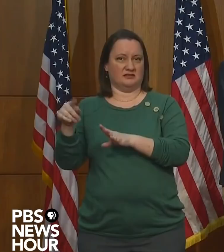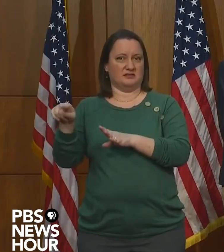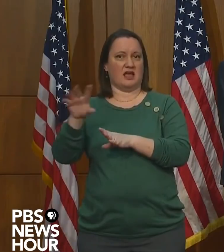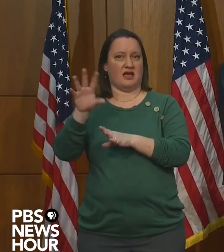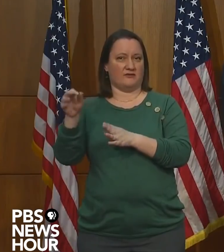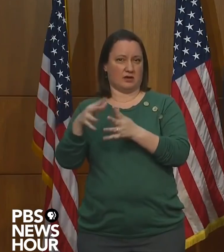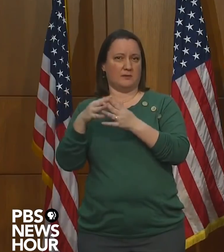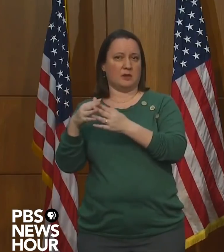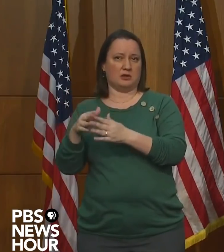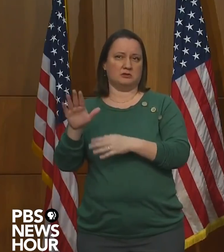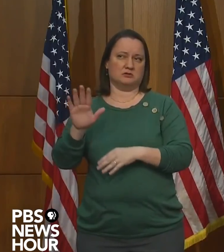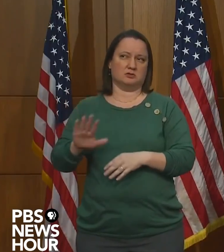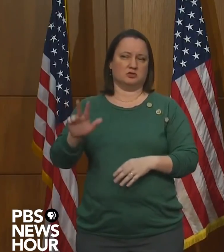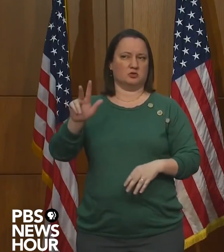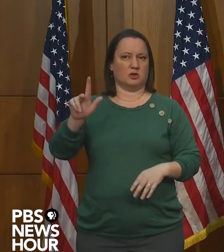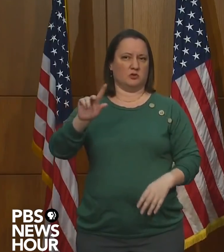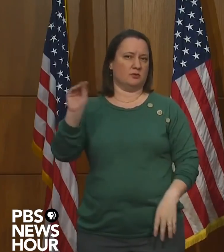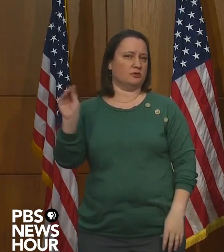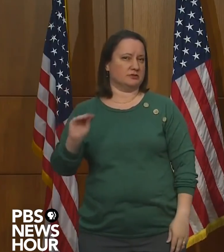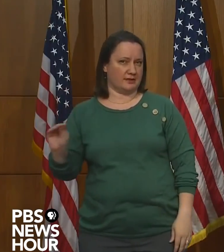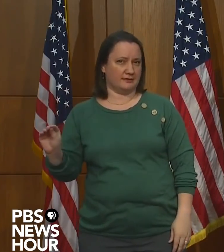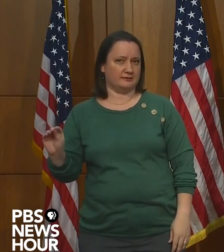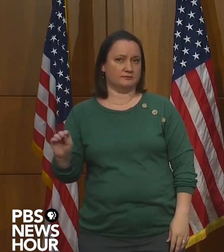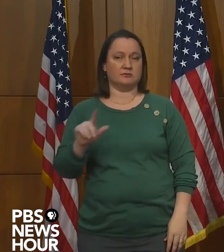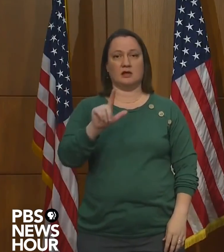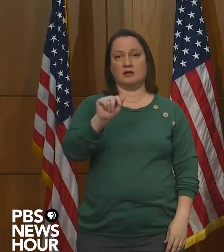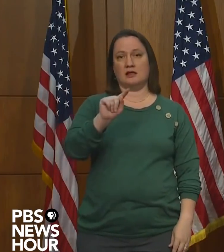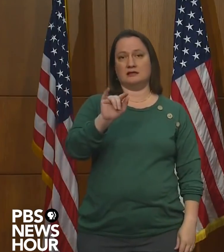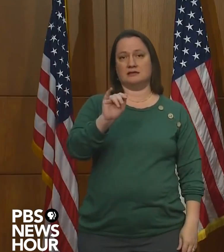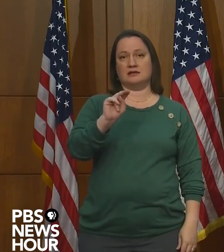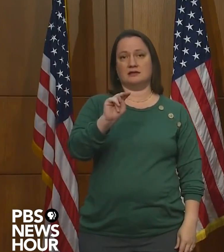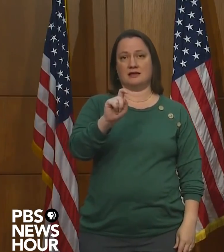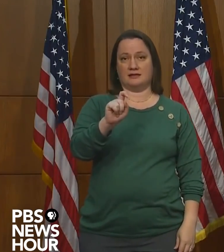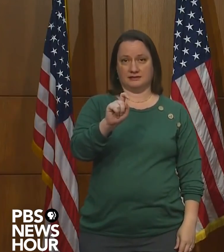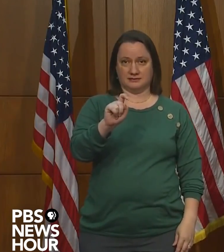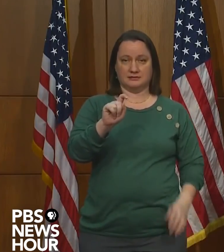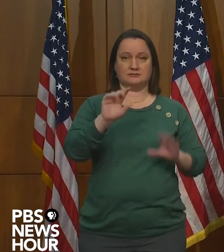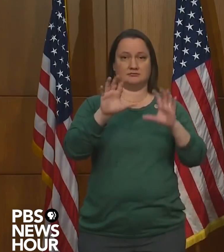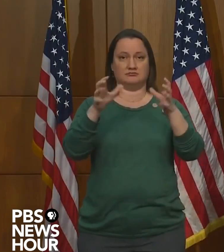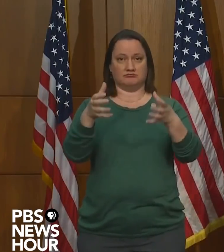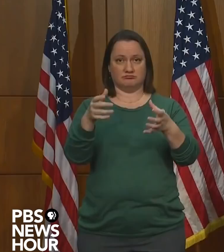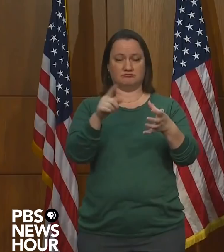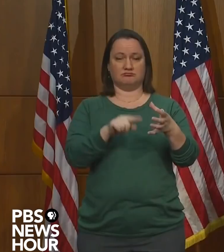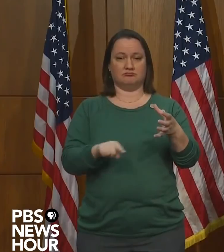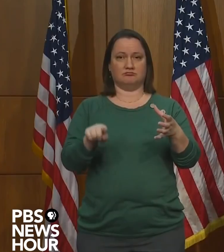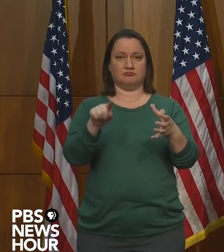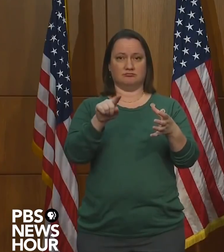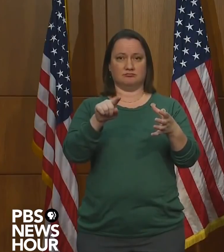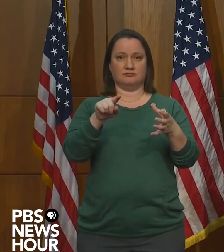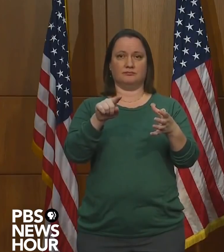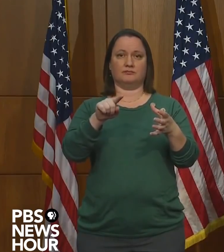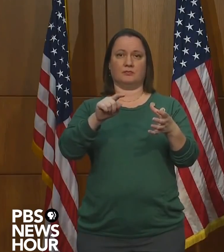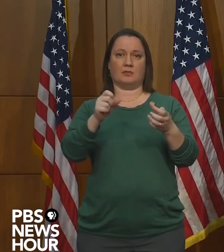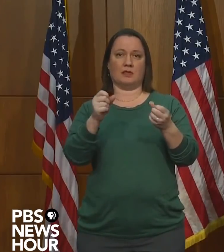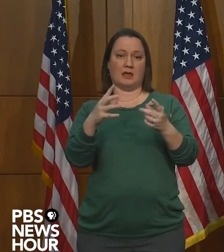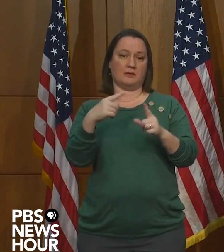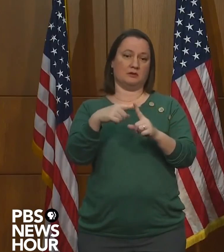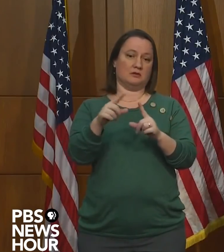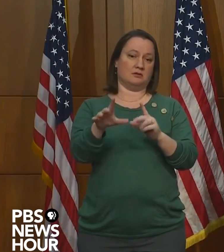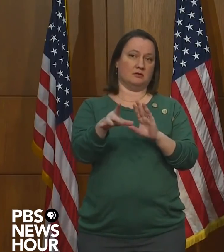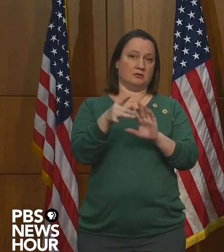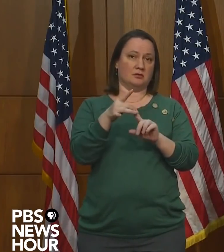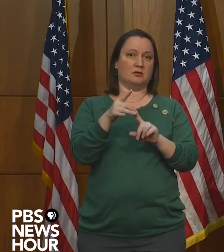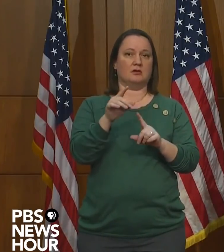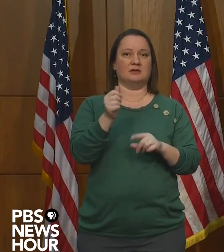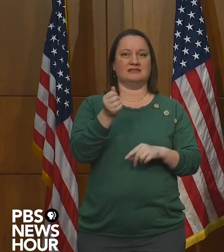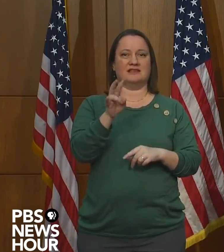Americans or about 23%. Among Latinx population number of cases is 17